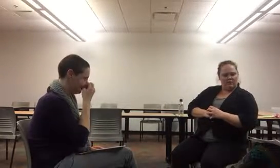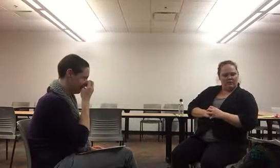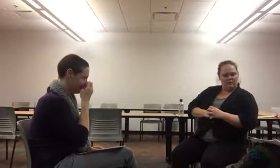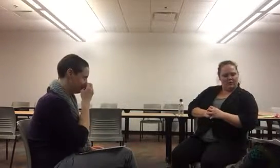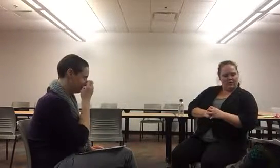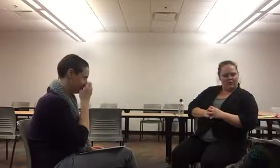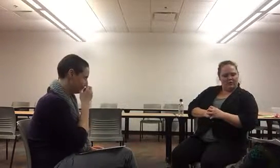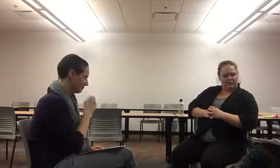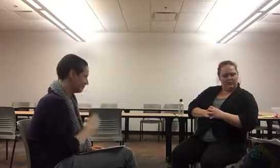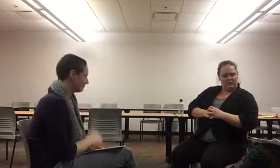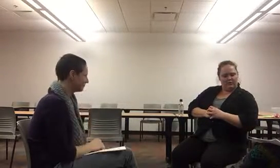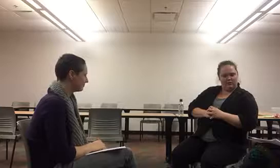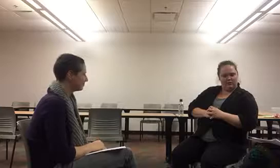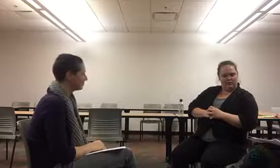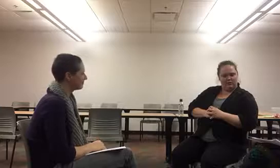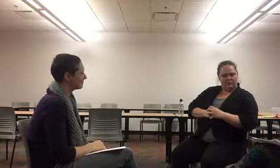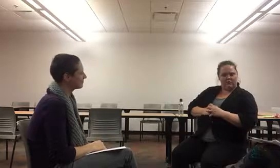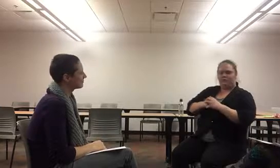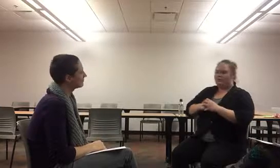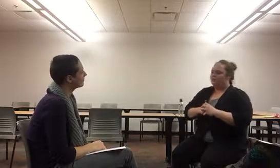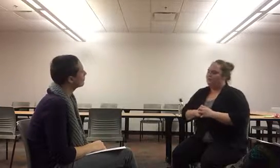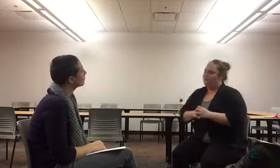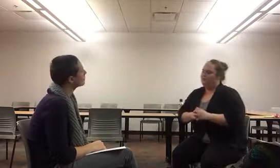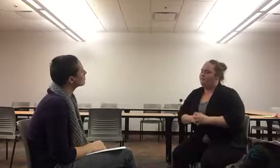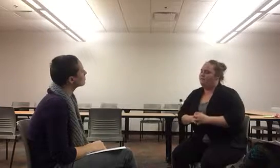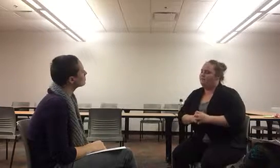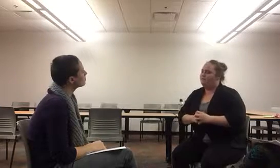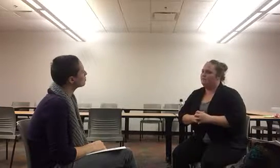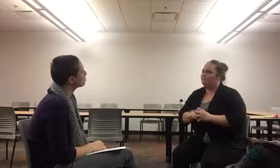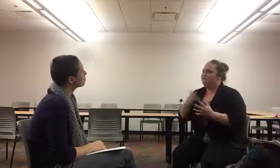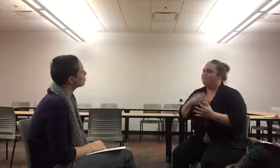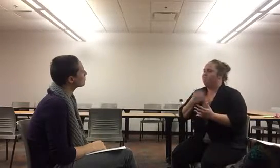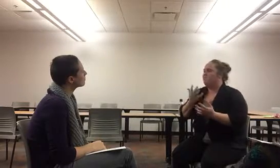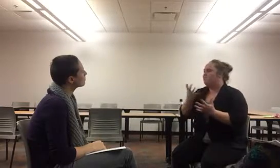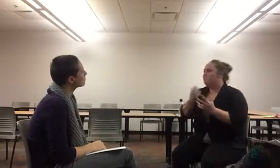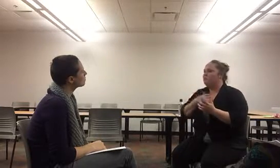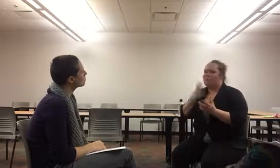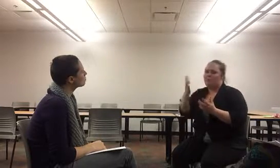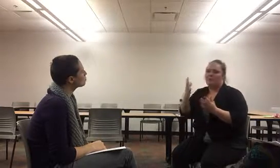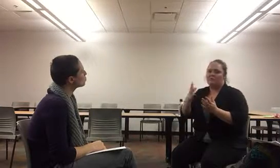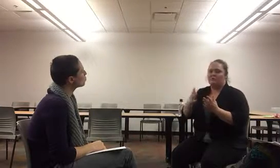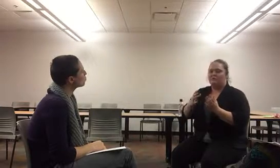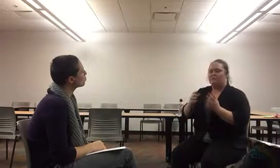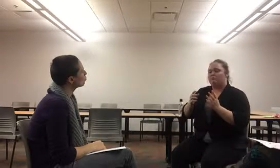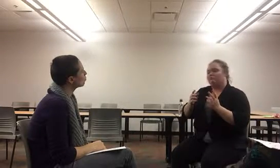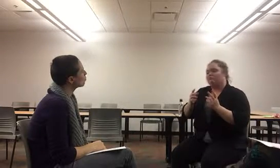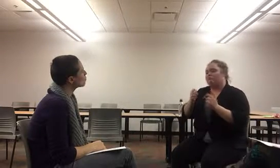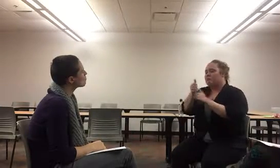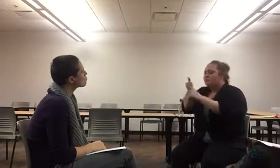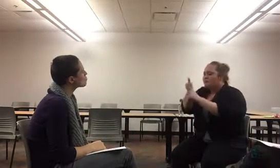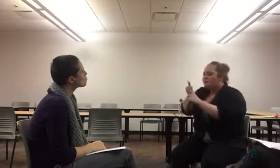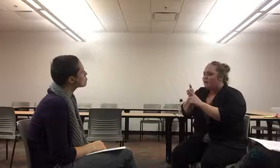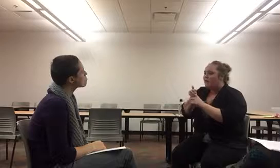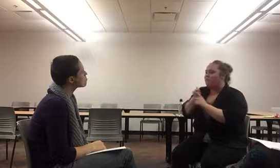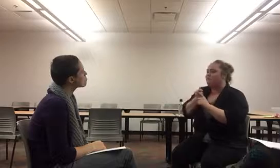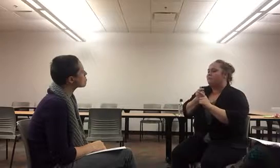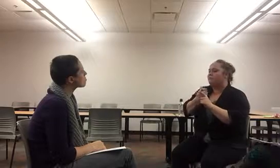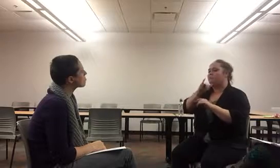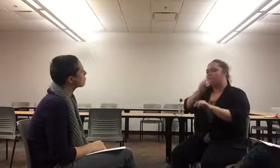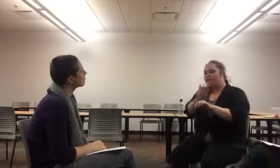about... Yeah, I just want to know a little more about you as a person, your family, your profession, and how you spend your time